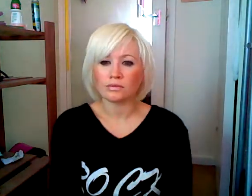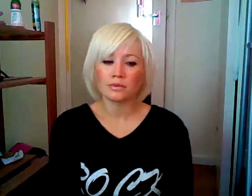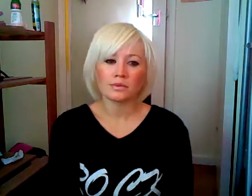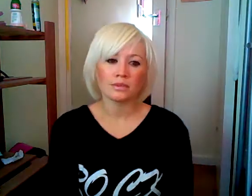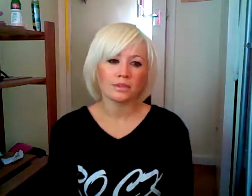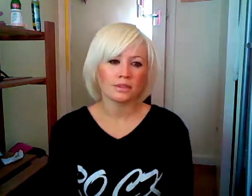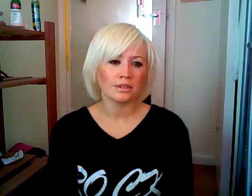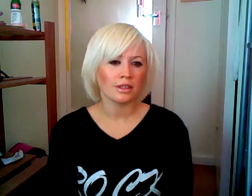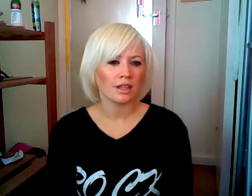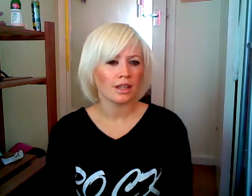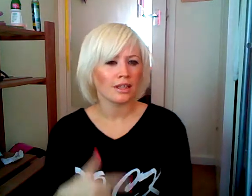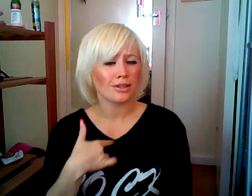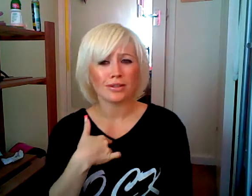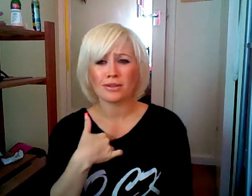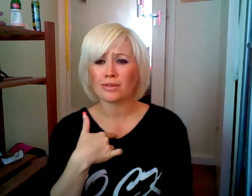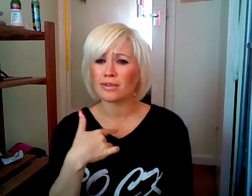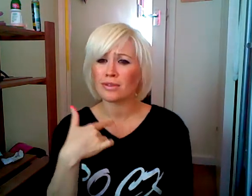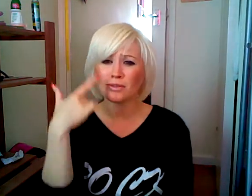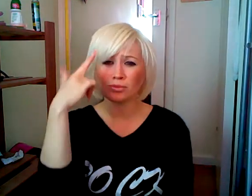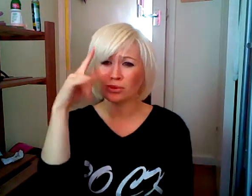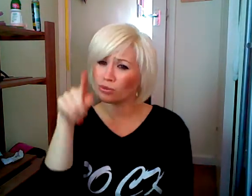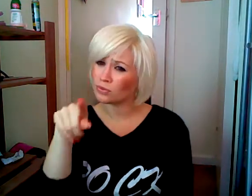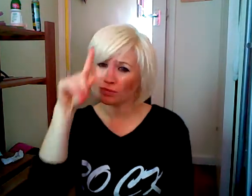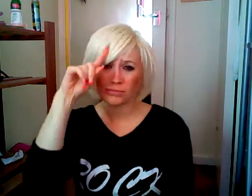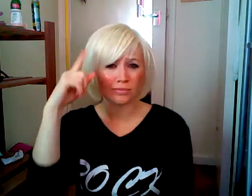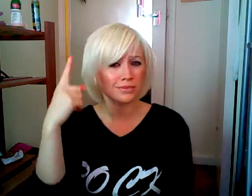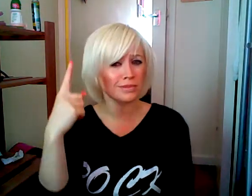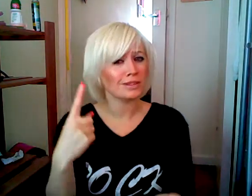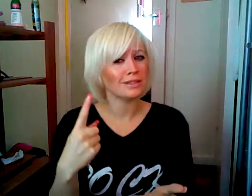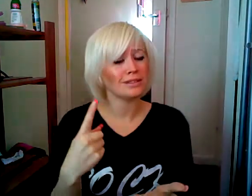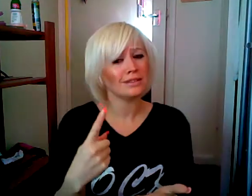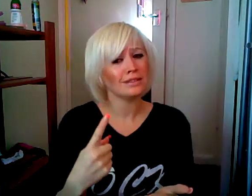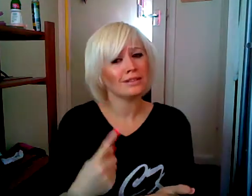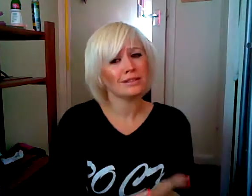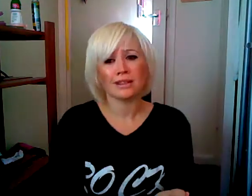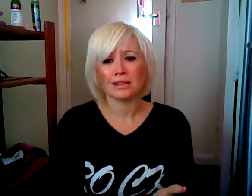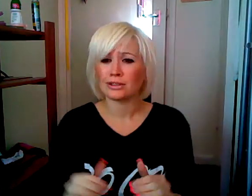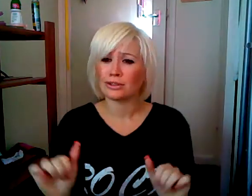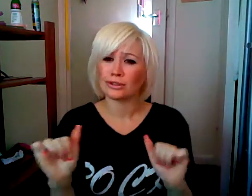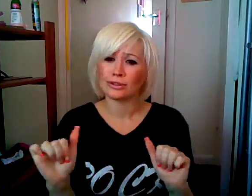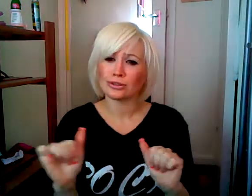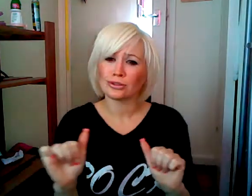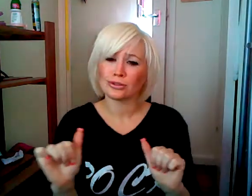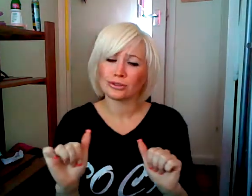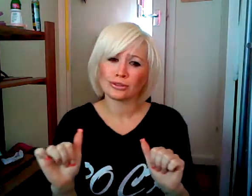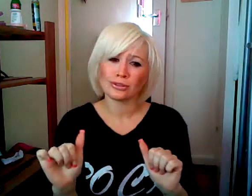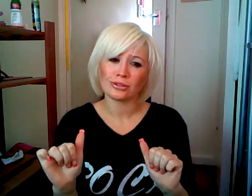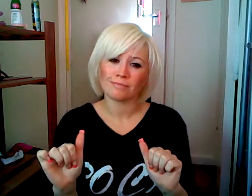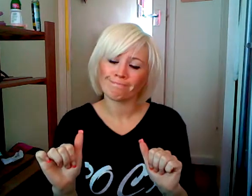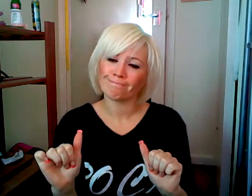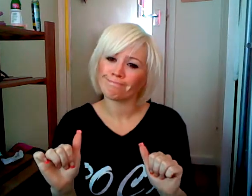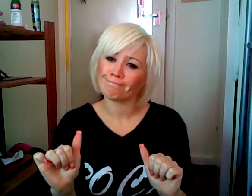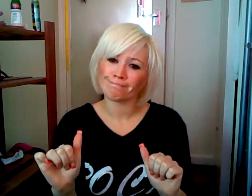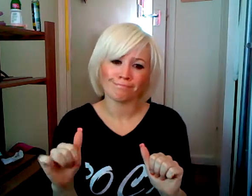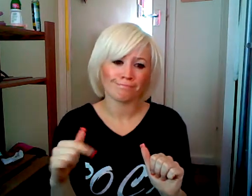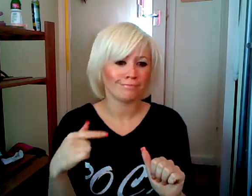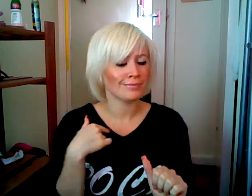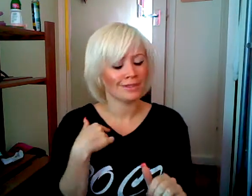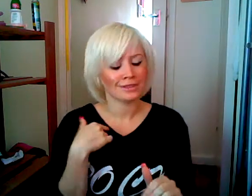I know you haven't made your mind a bit, but I